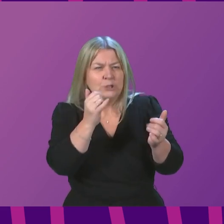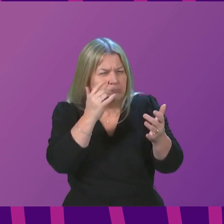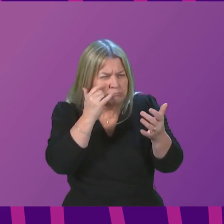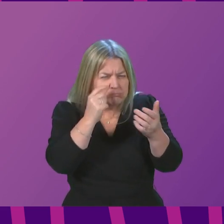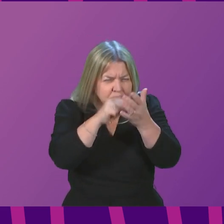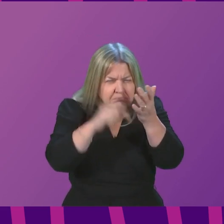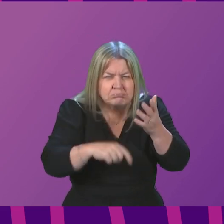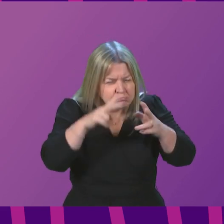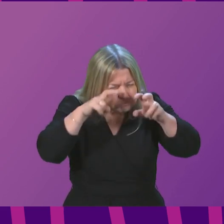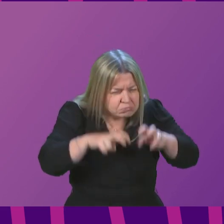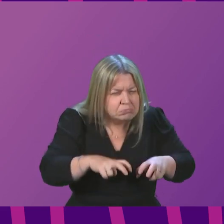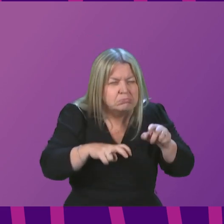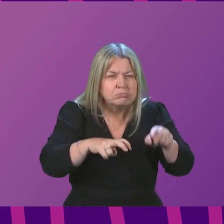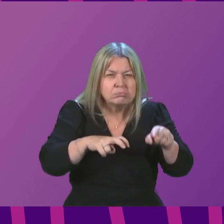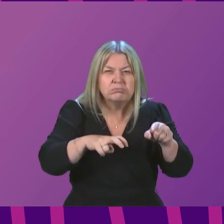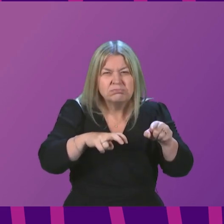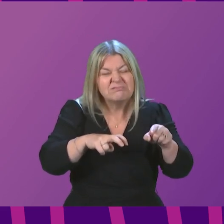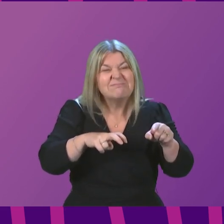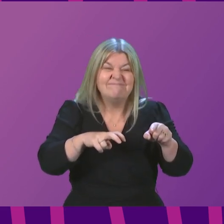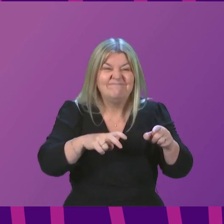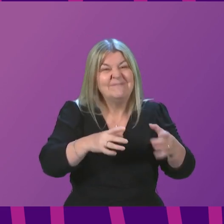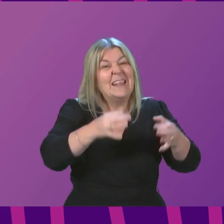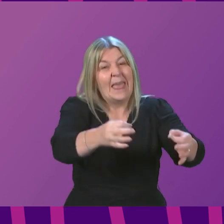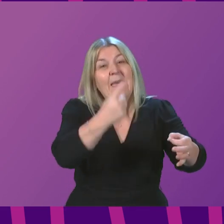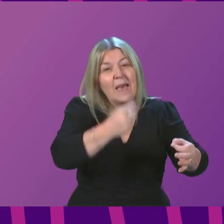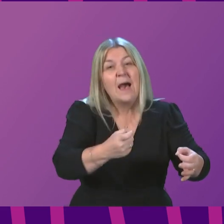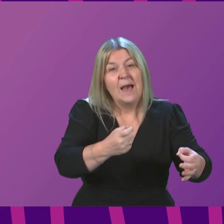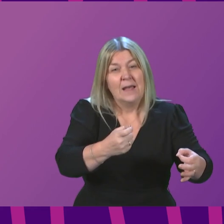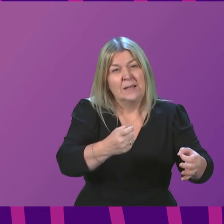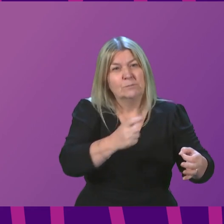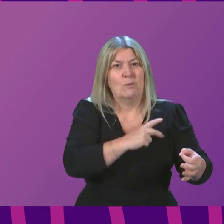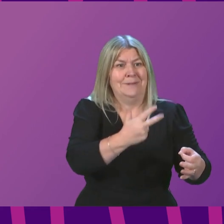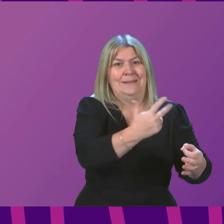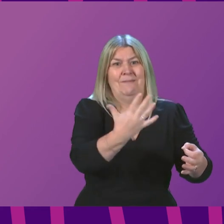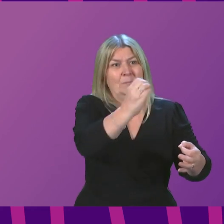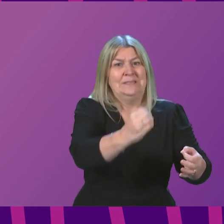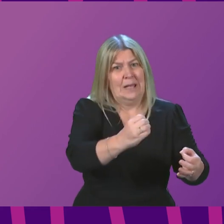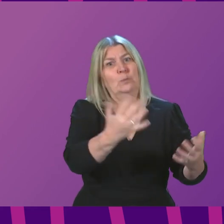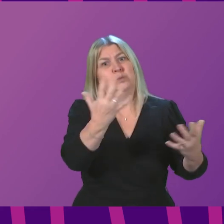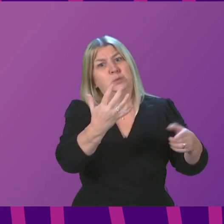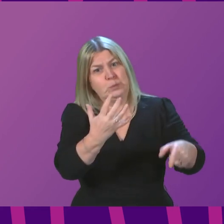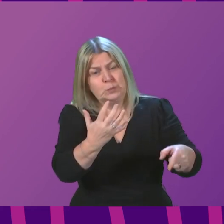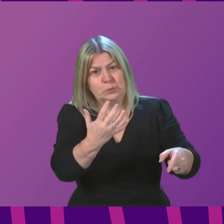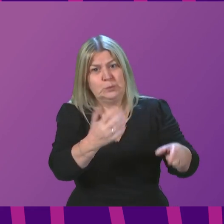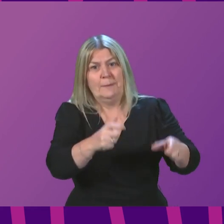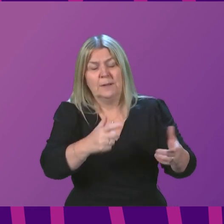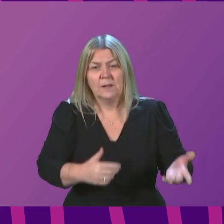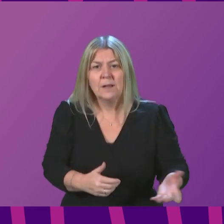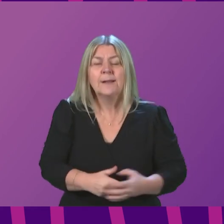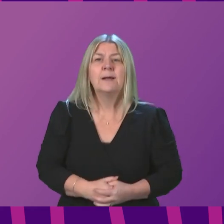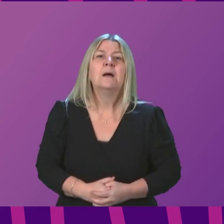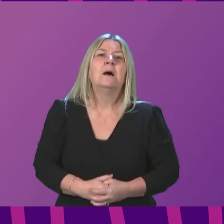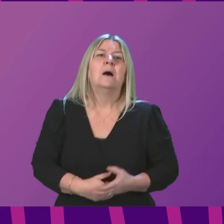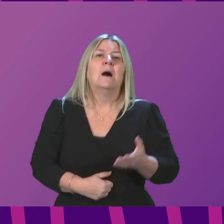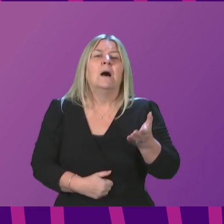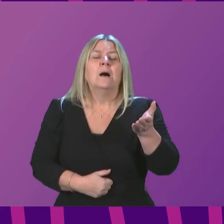work that we do to make sure that these issues are being resolved on a daily basis. On the issue of business